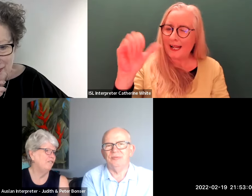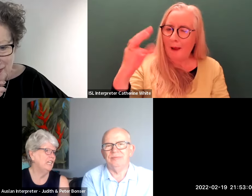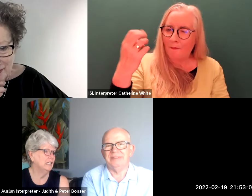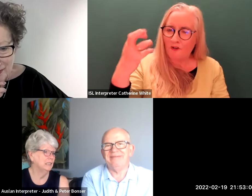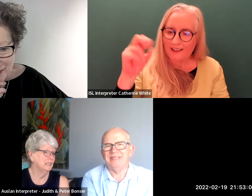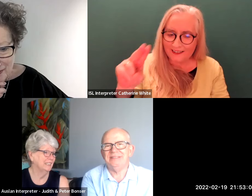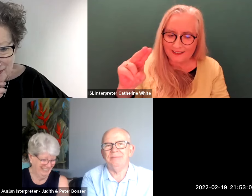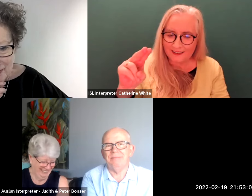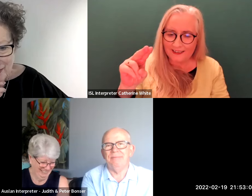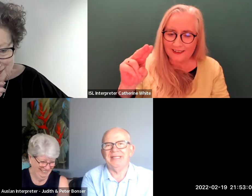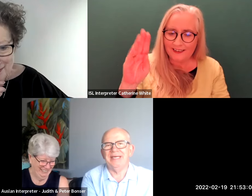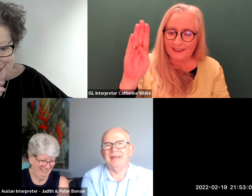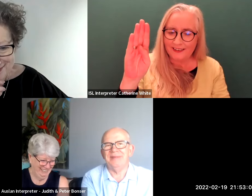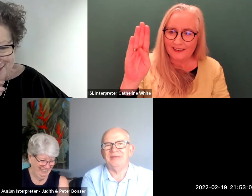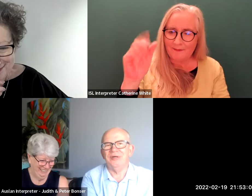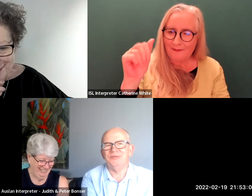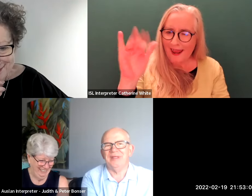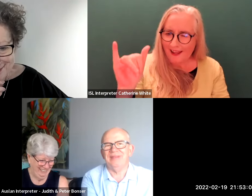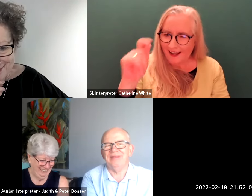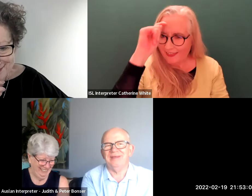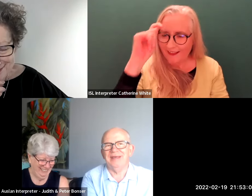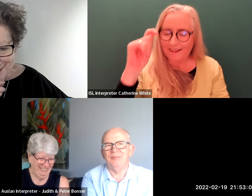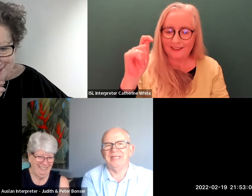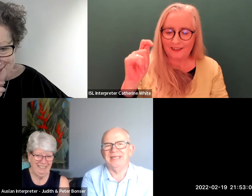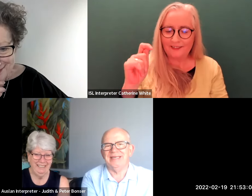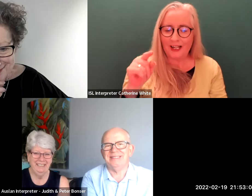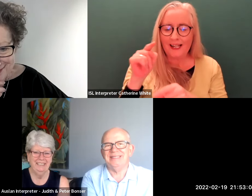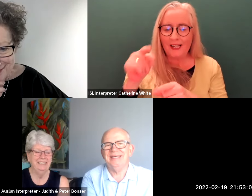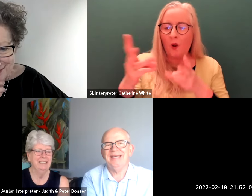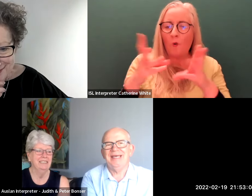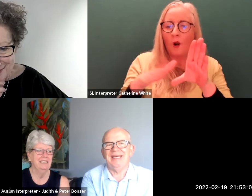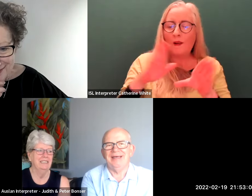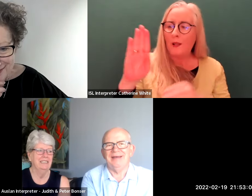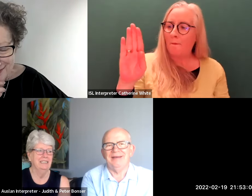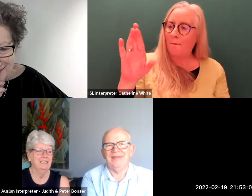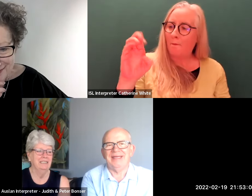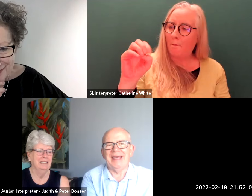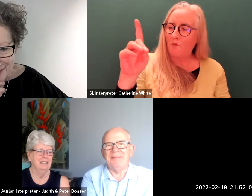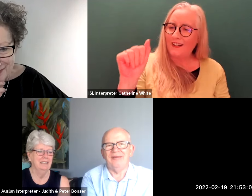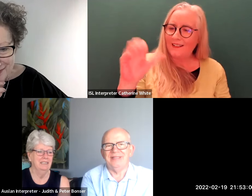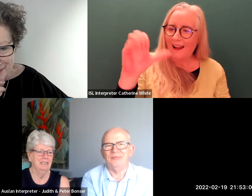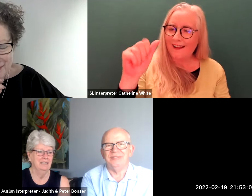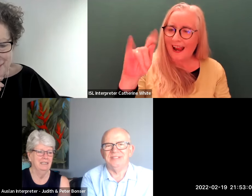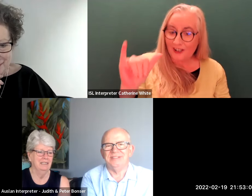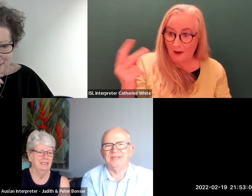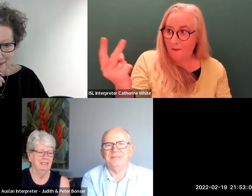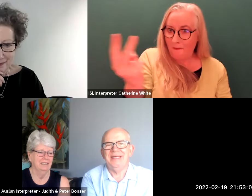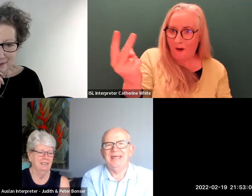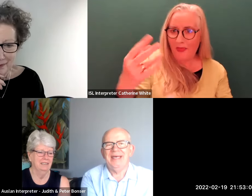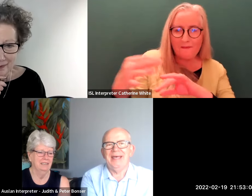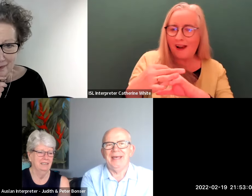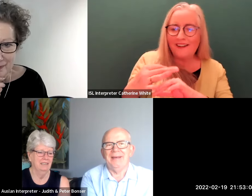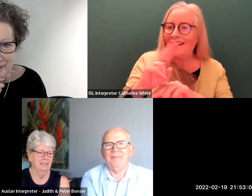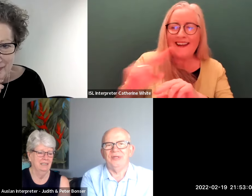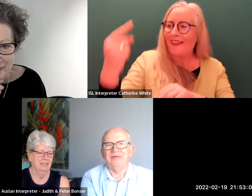with davy davies but um he worked with uh breeda carty uh they are now married they weren't at the time